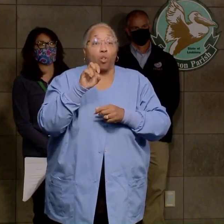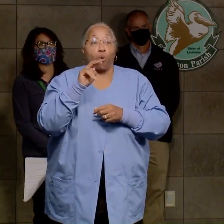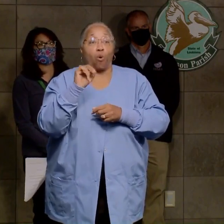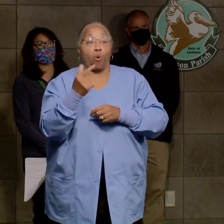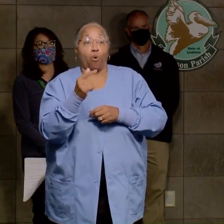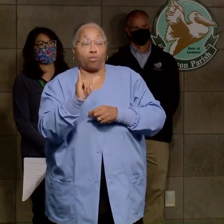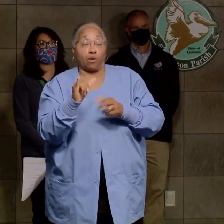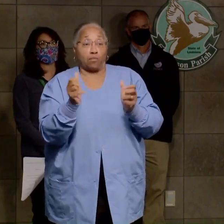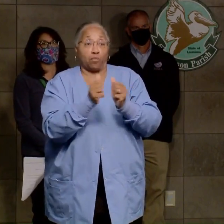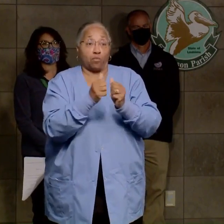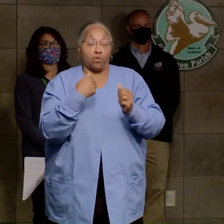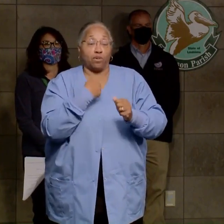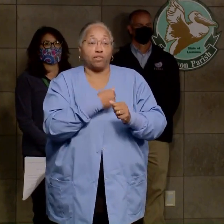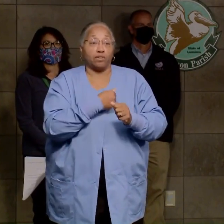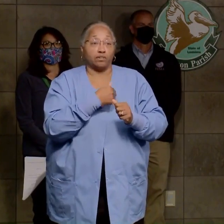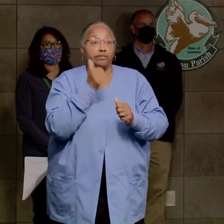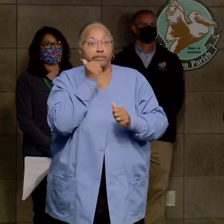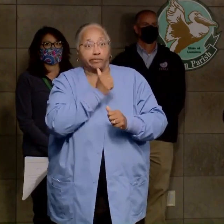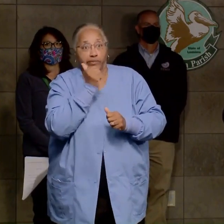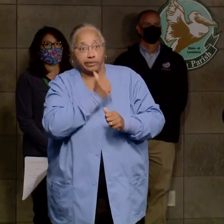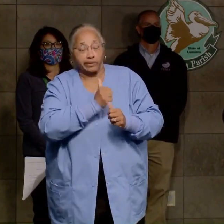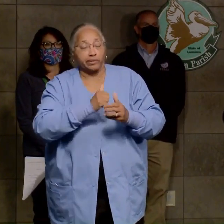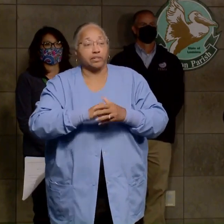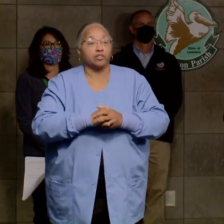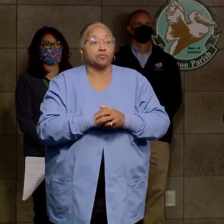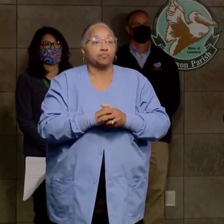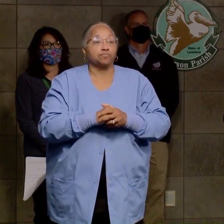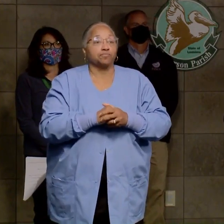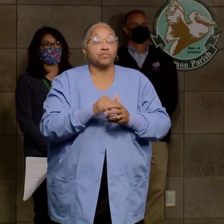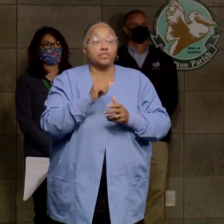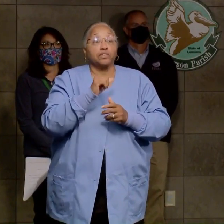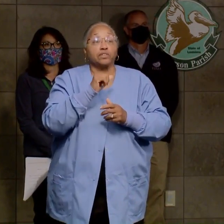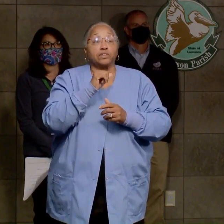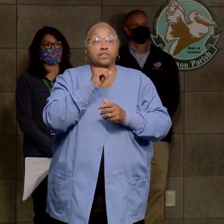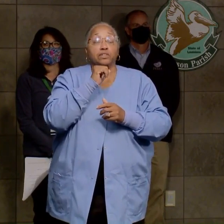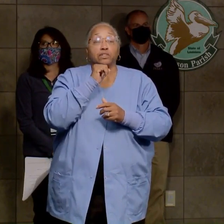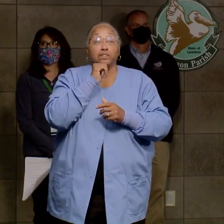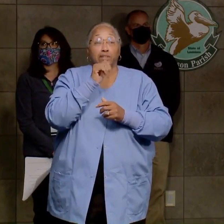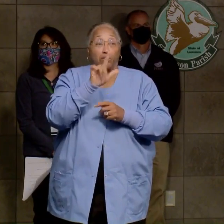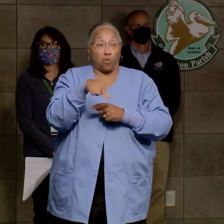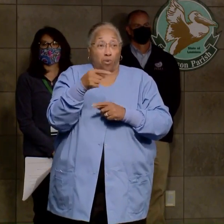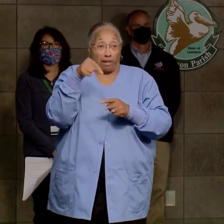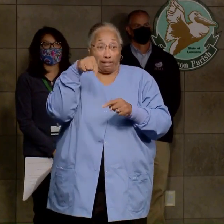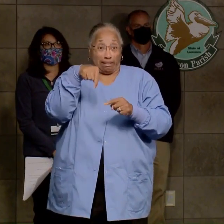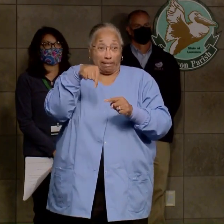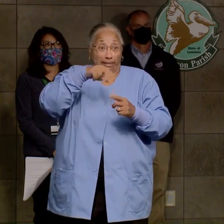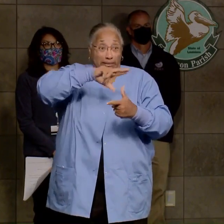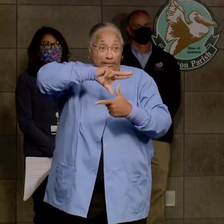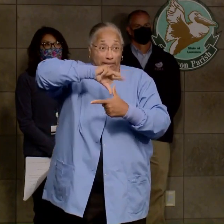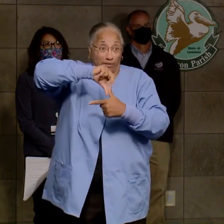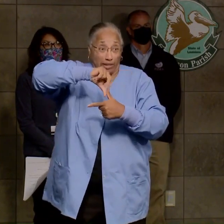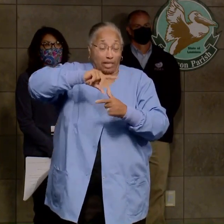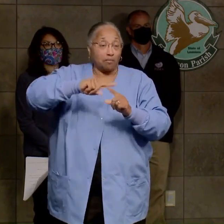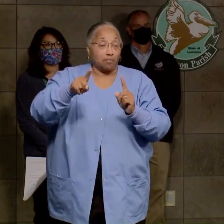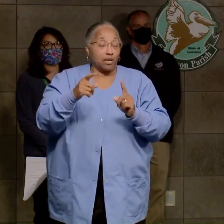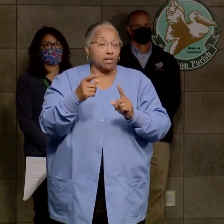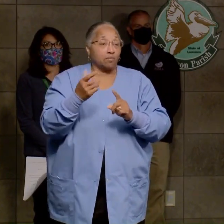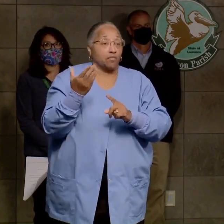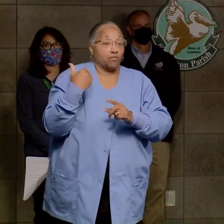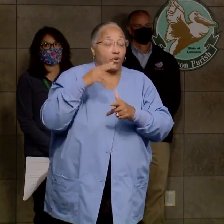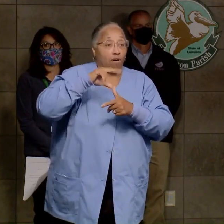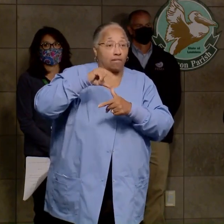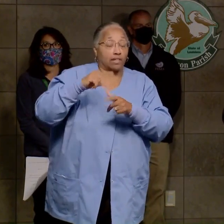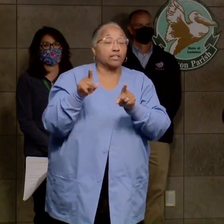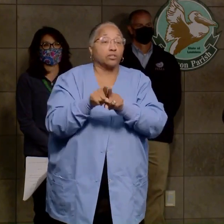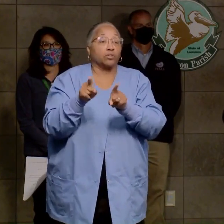with us day after day, not just with respect to this hurricane, but the previous hurricanes and also COVID